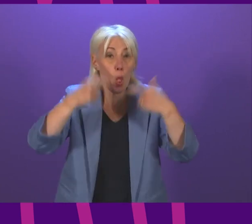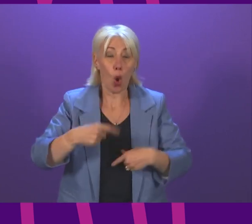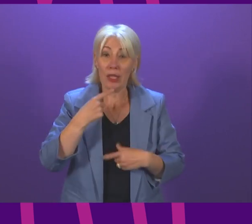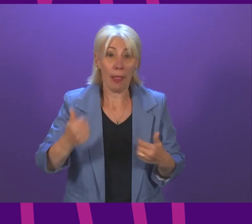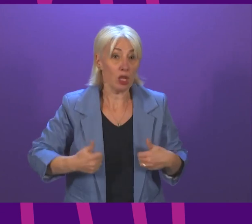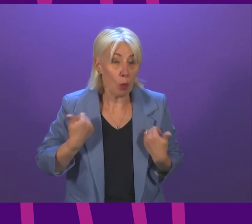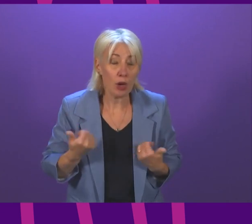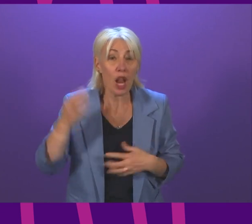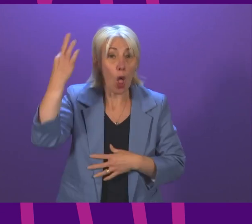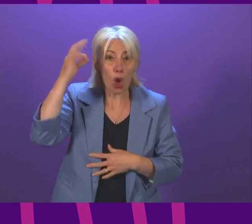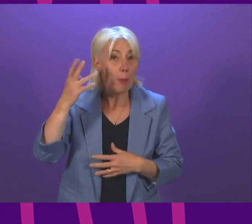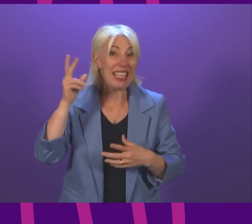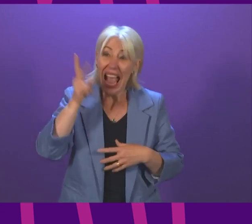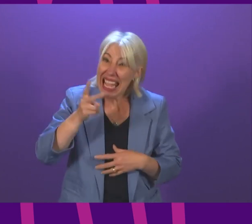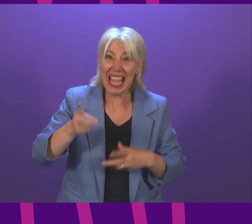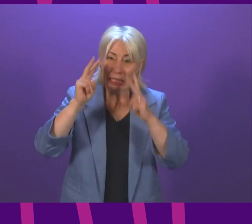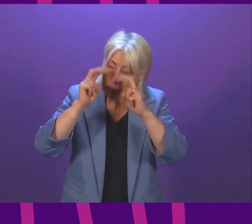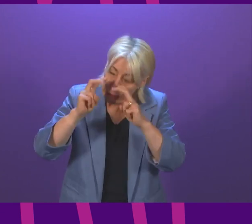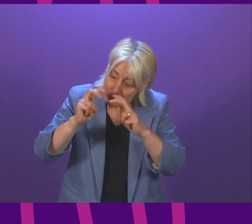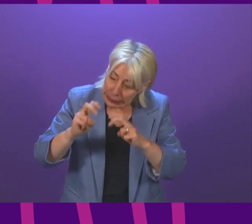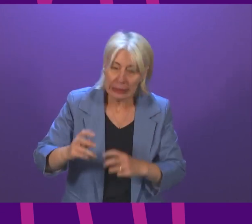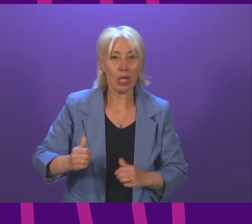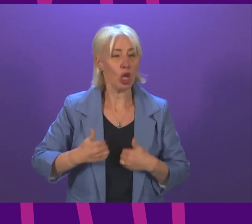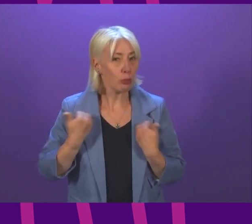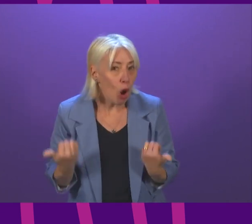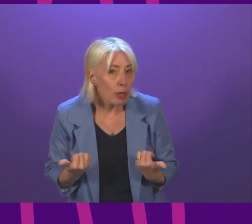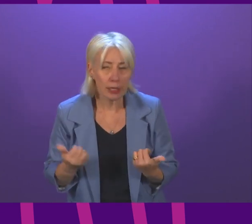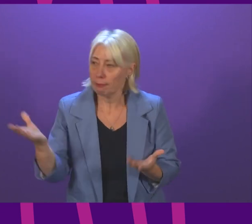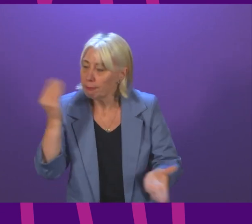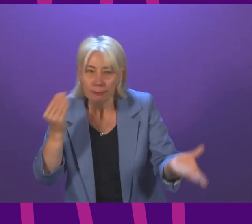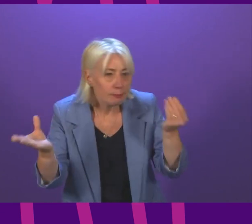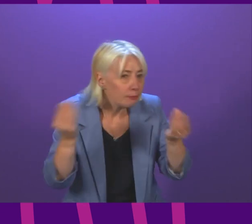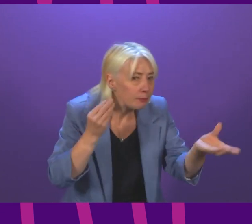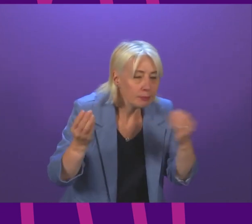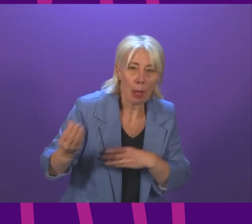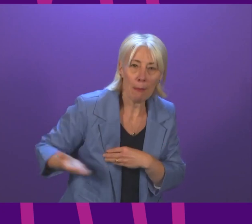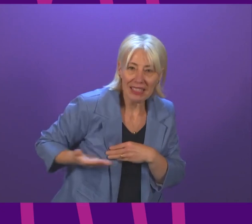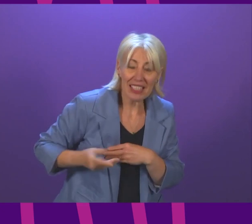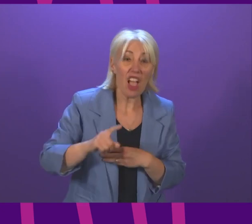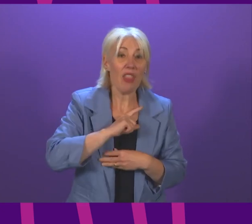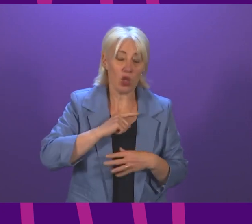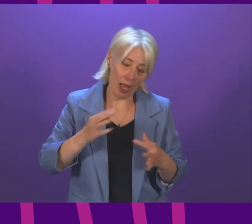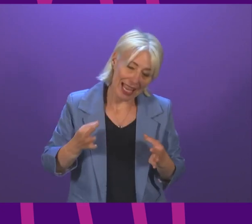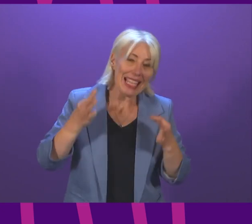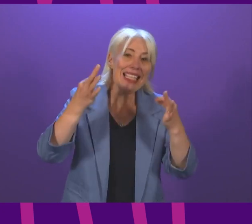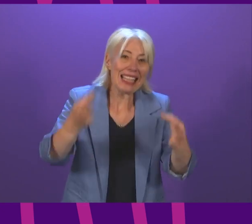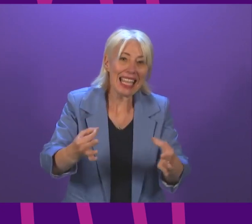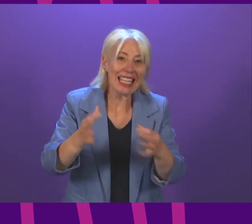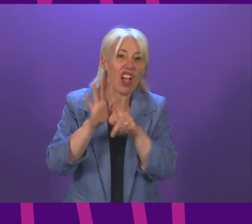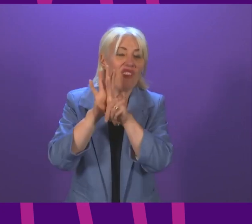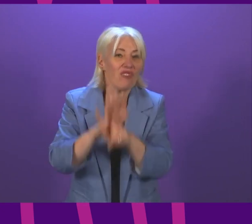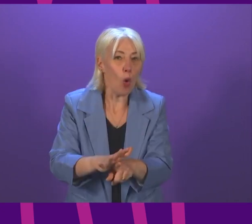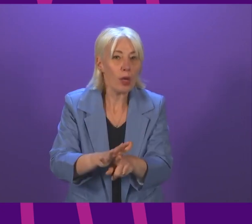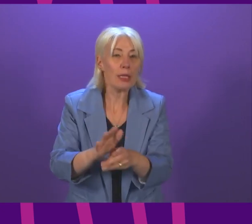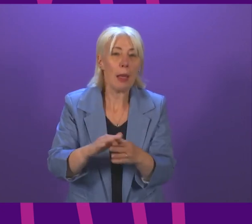committee has scrutinised this again this morning. We have listened to businesses, which is why we have delayed enforcement to allow businesses a